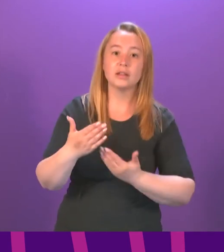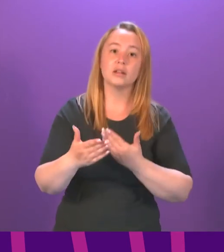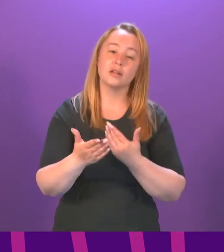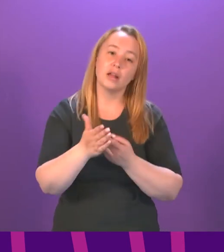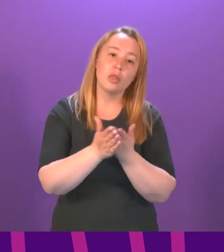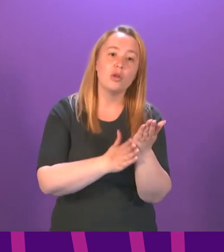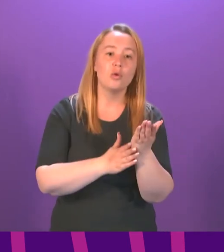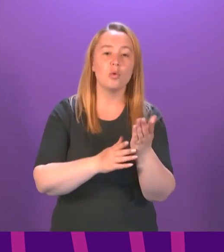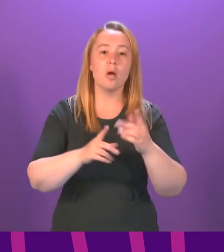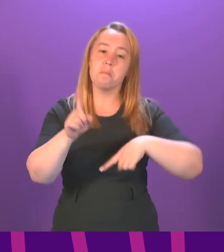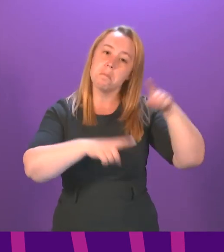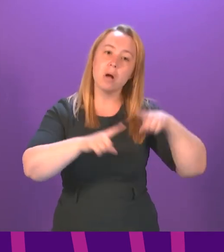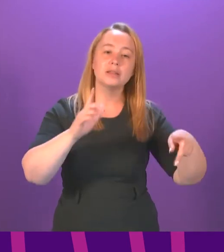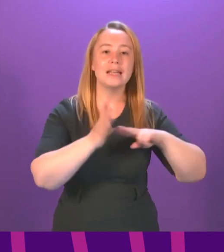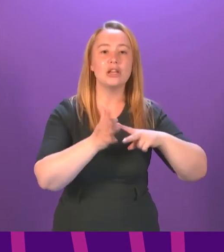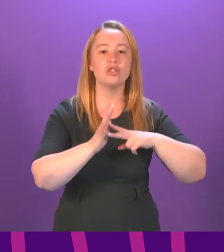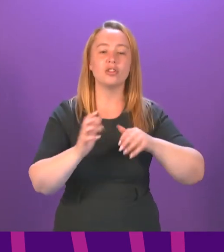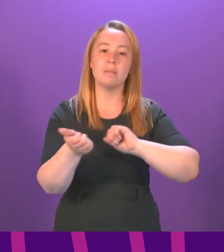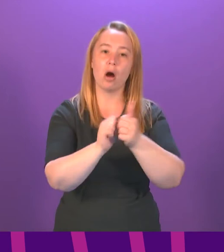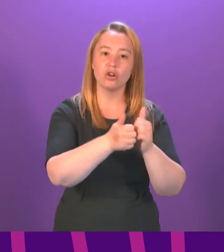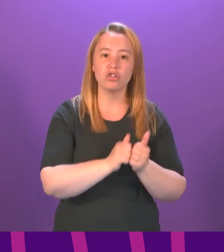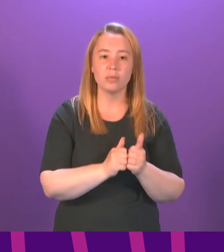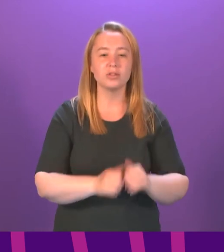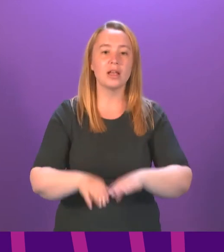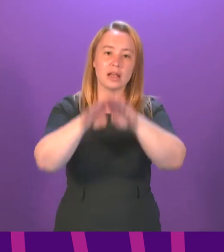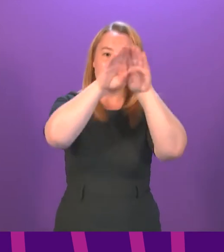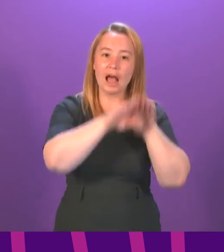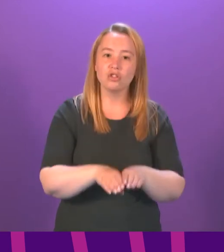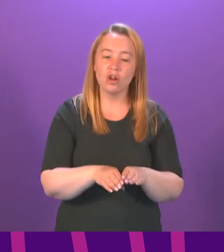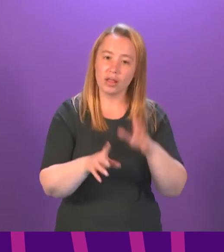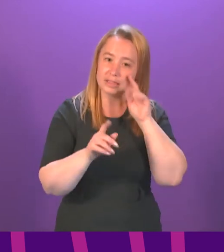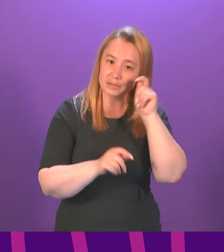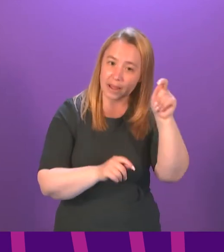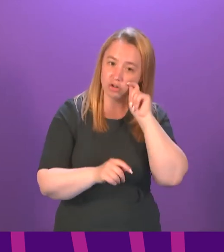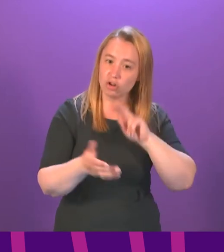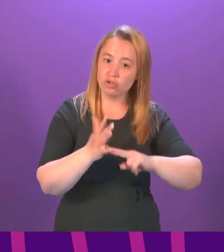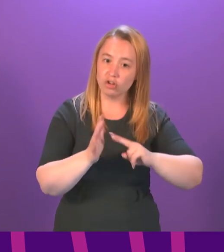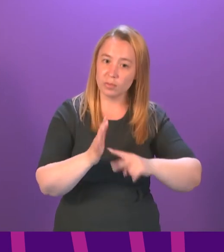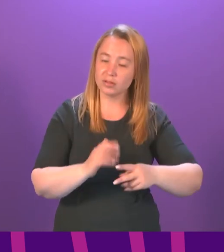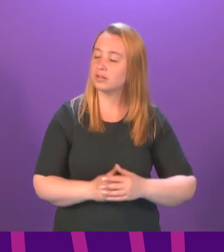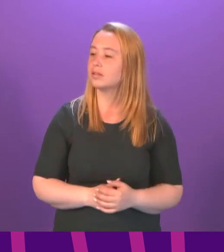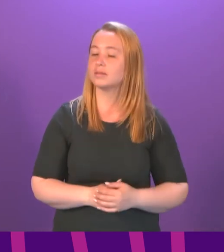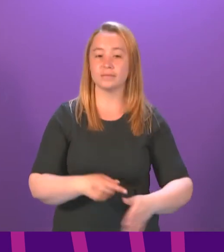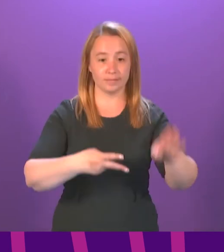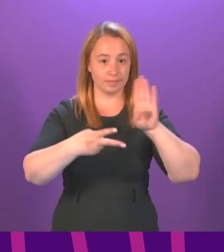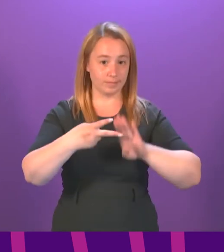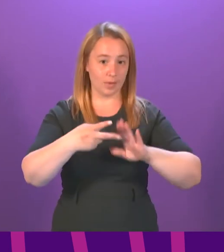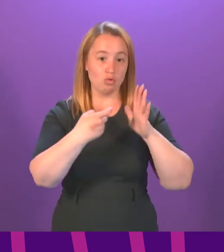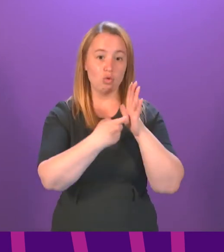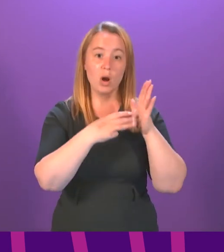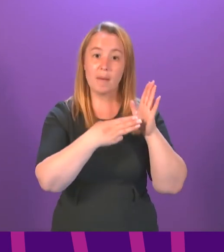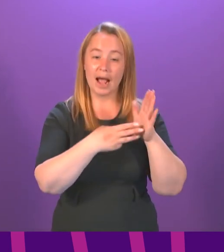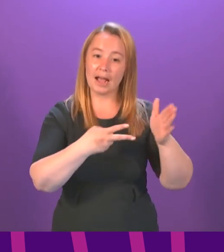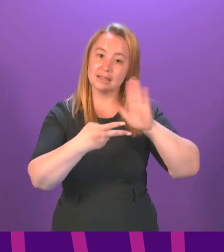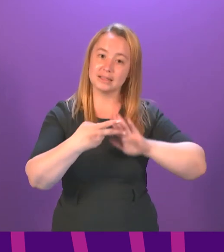organisations, multi-agency partnerships and national inspection arrangements. Thank you. I have a supplementary request from Rona Mackay.